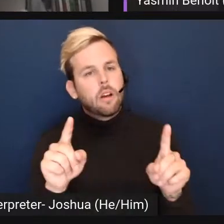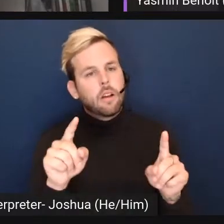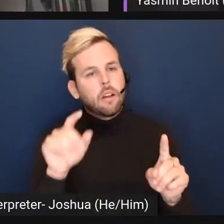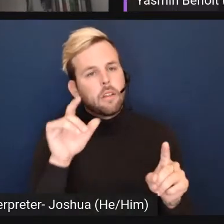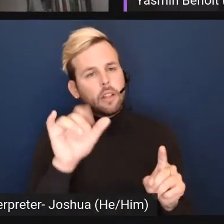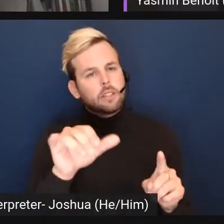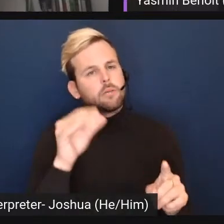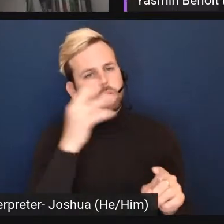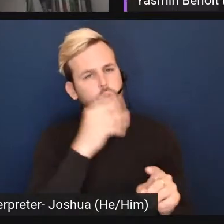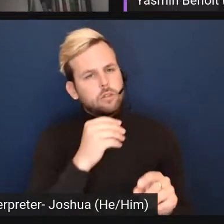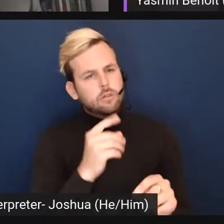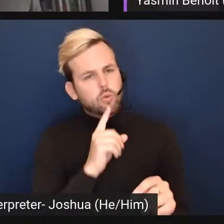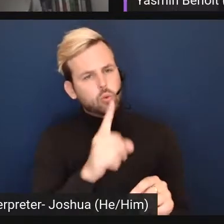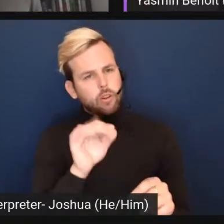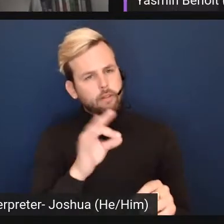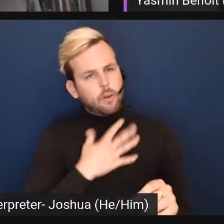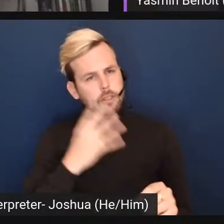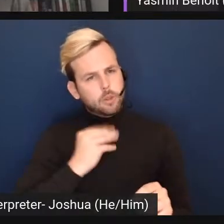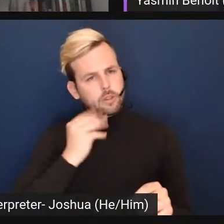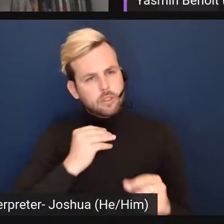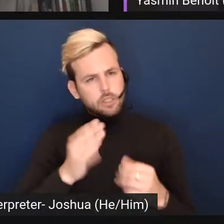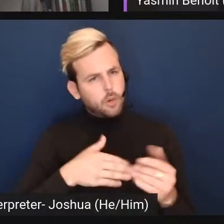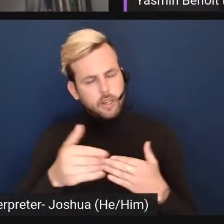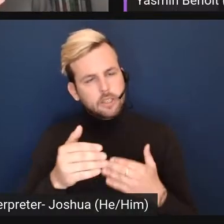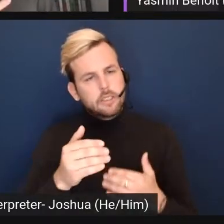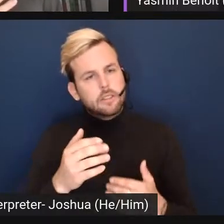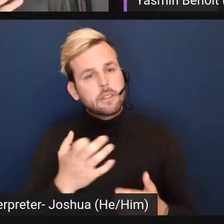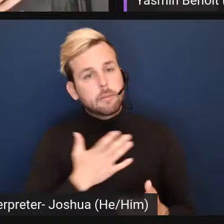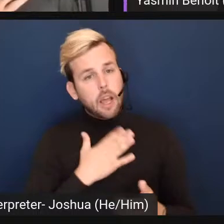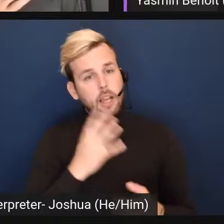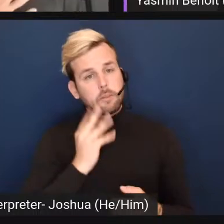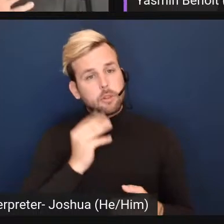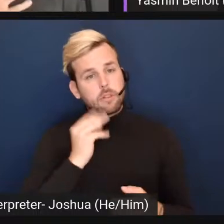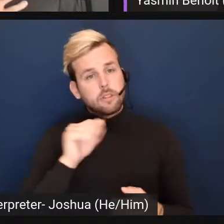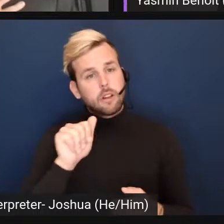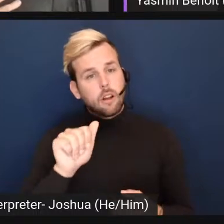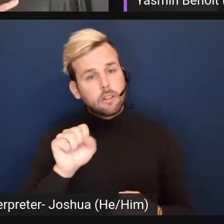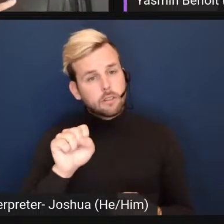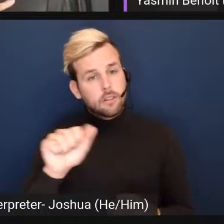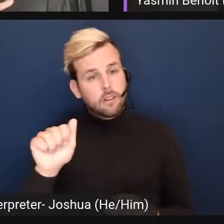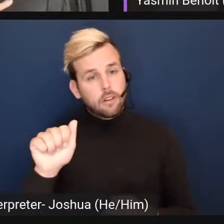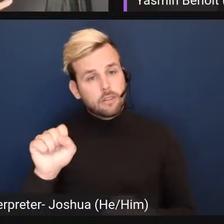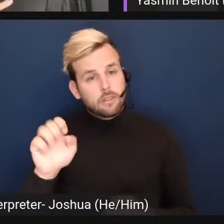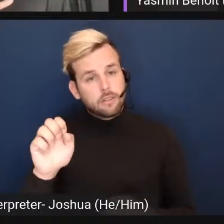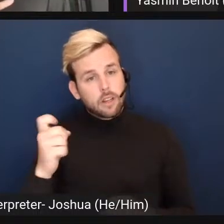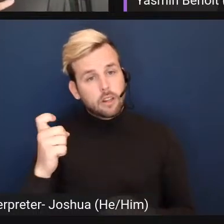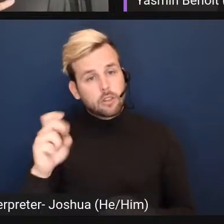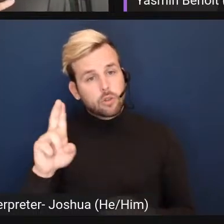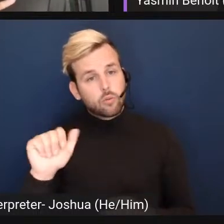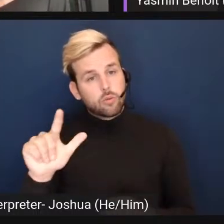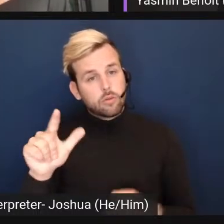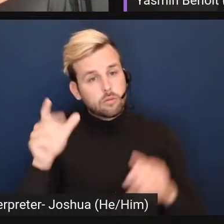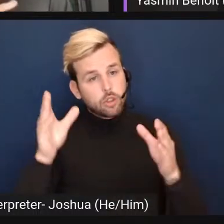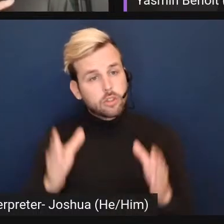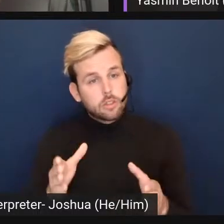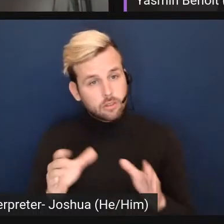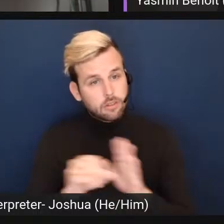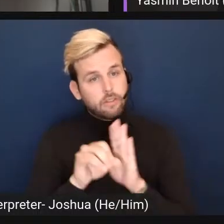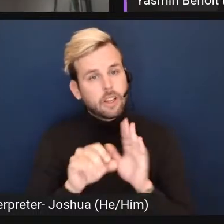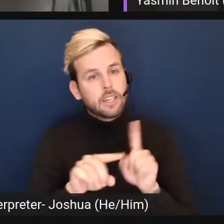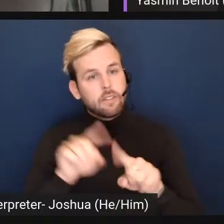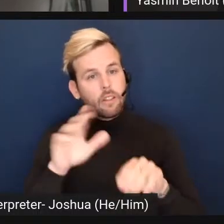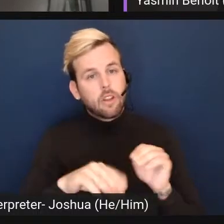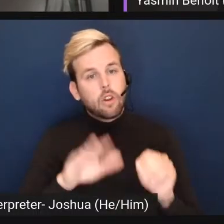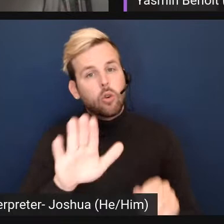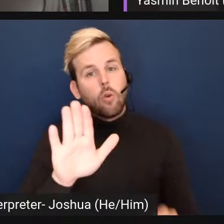I think, pretty true of our experience regardless, right? Like my experience as an asexual identified person is really different